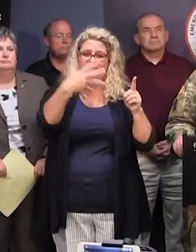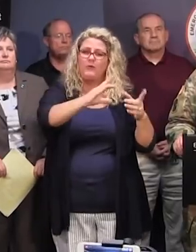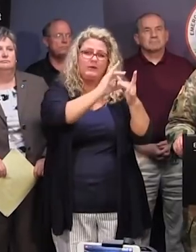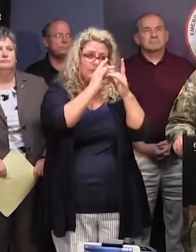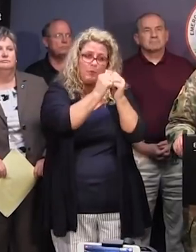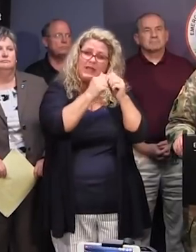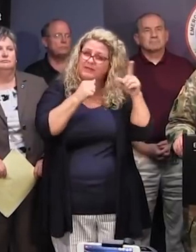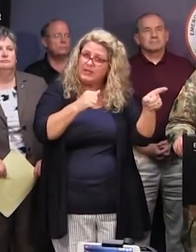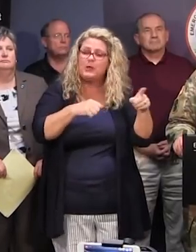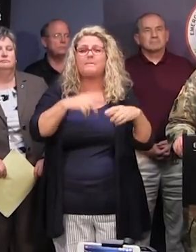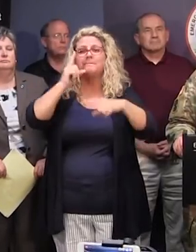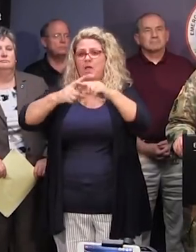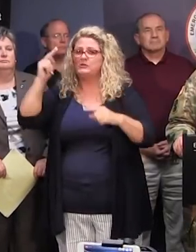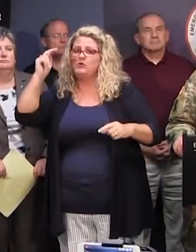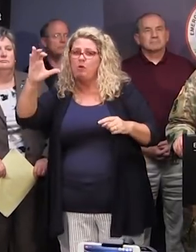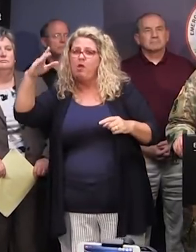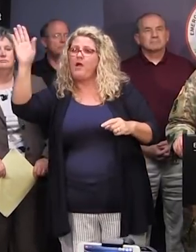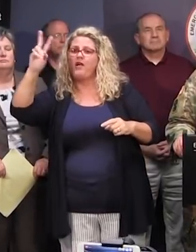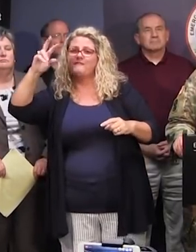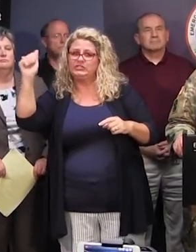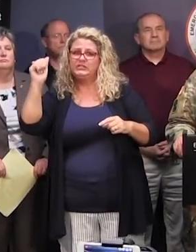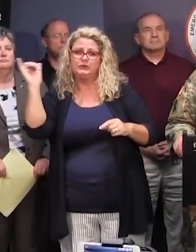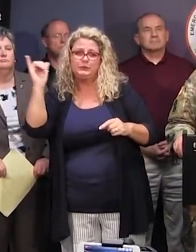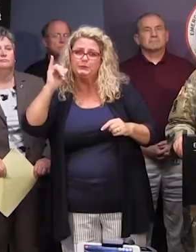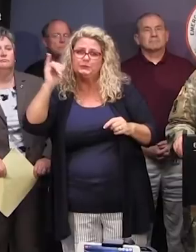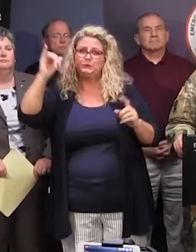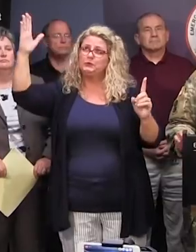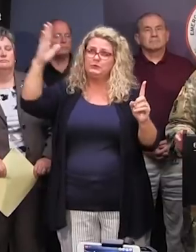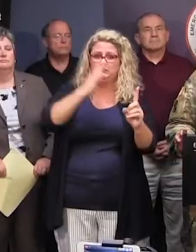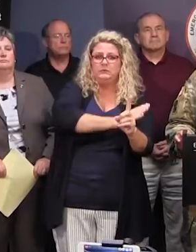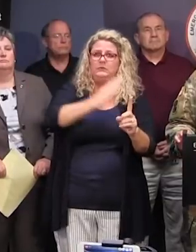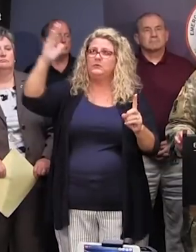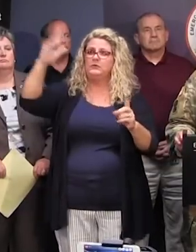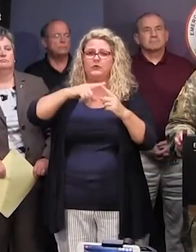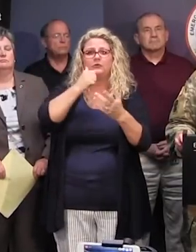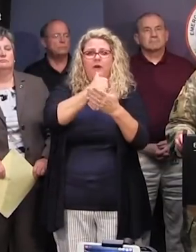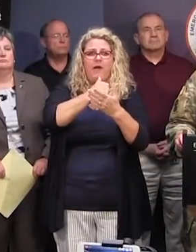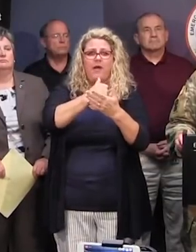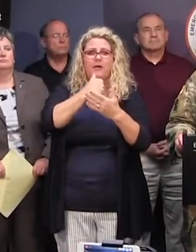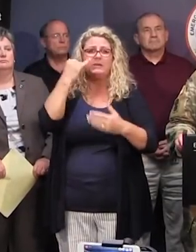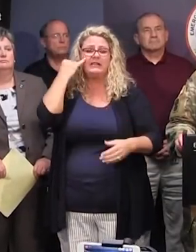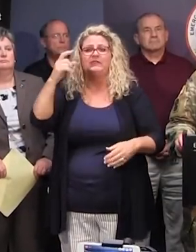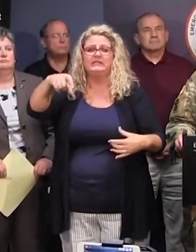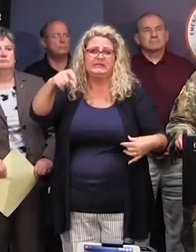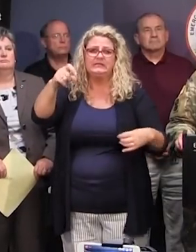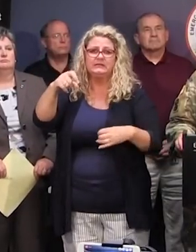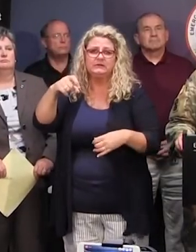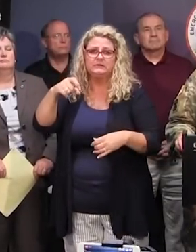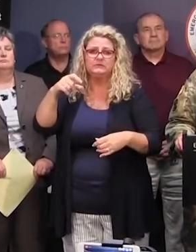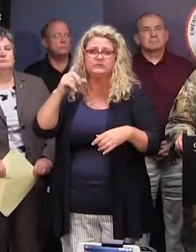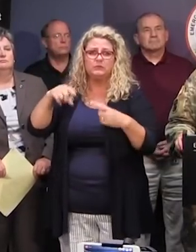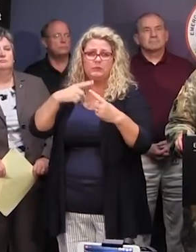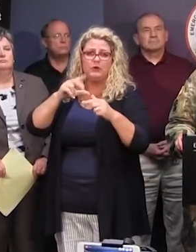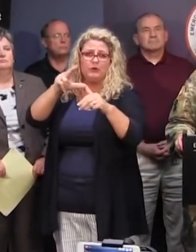and we are coordinating with North Carolina and Virginia to have coordinated responses to the storm.